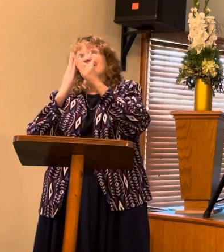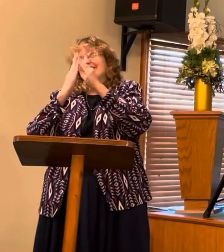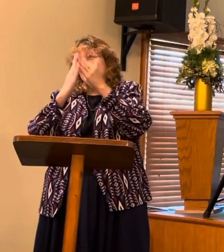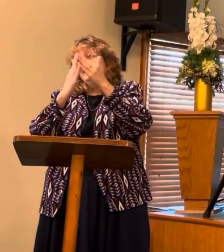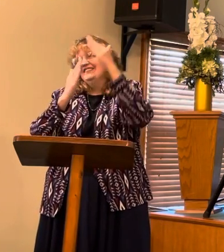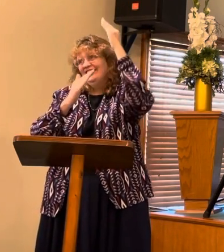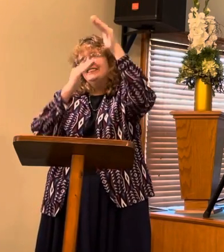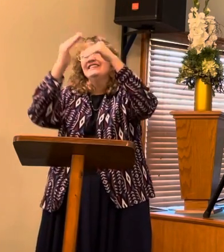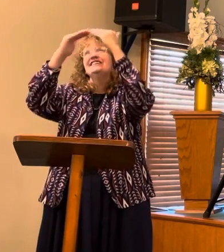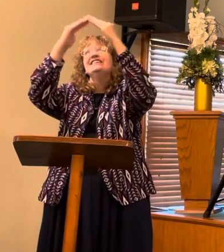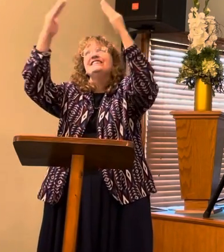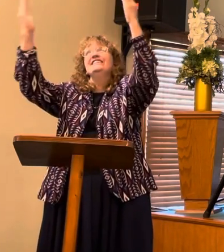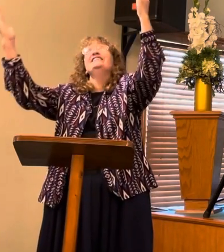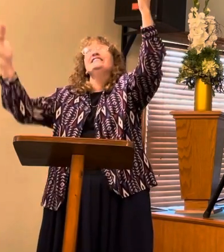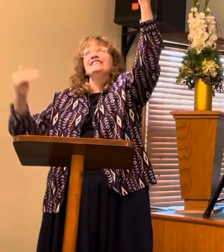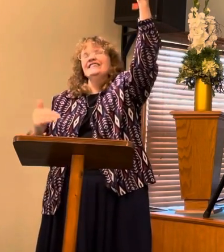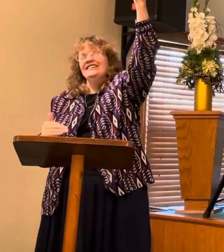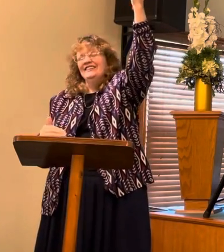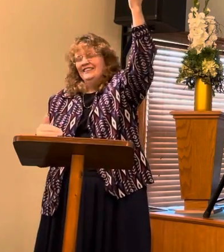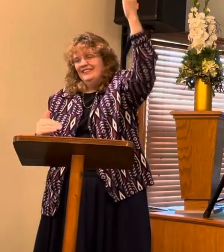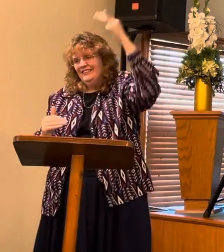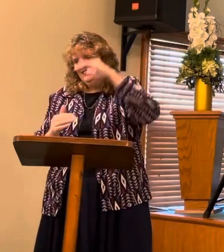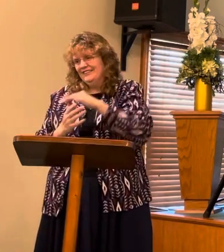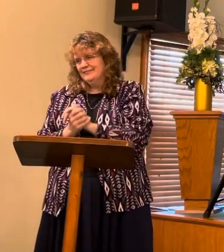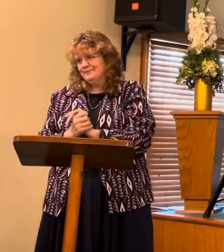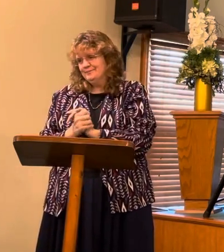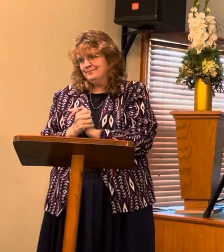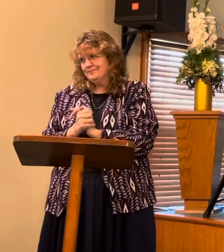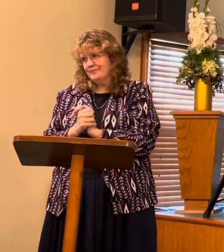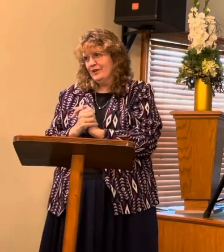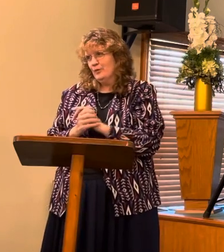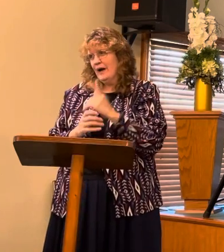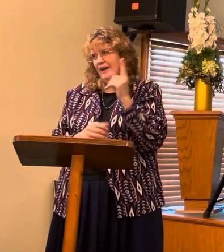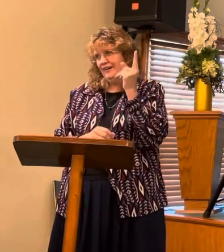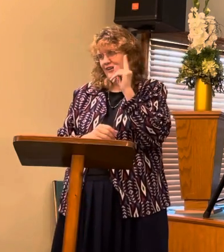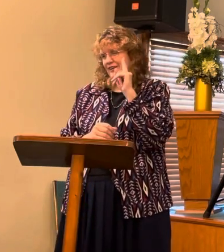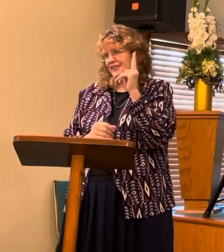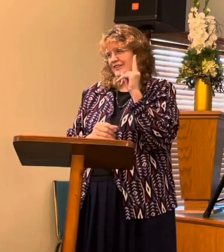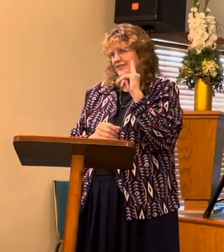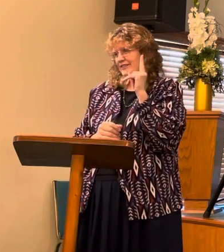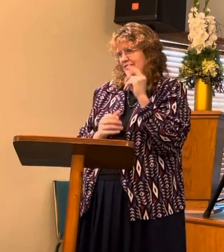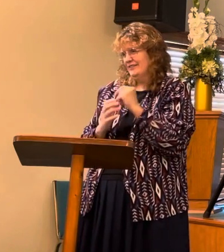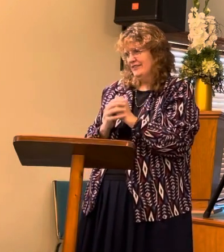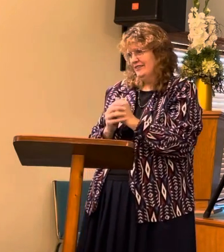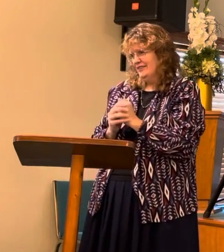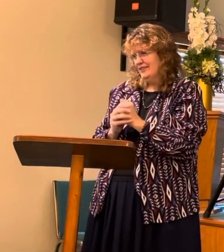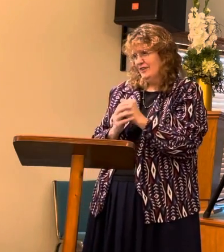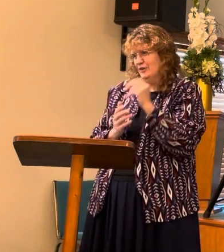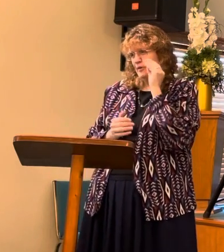where the of are Here they look the roses